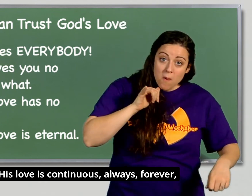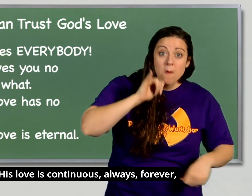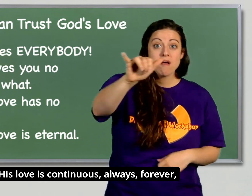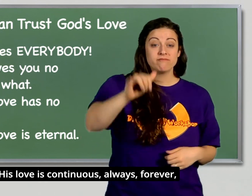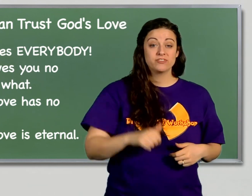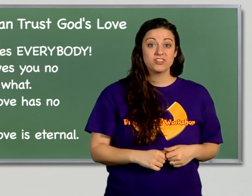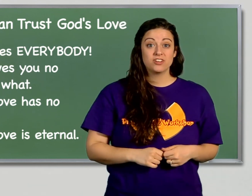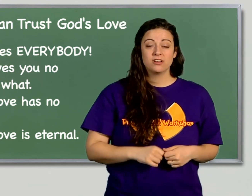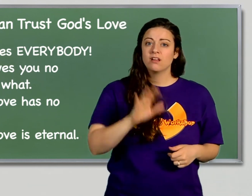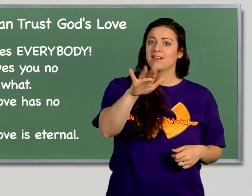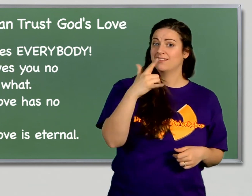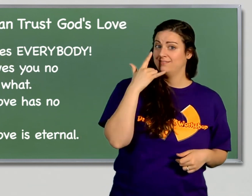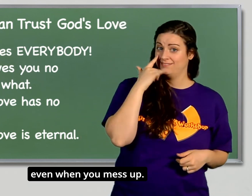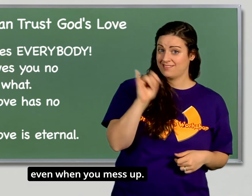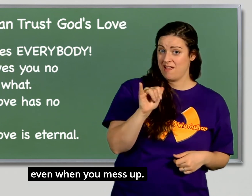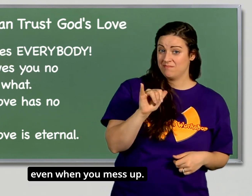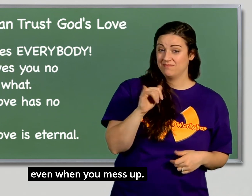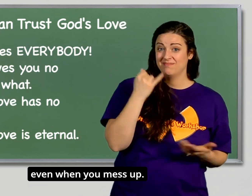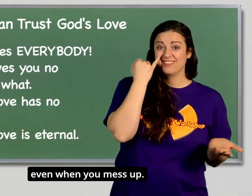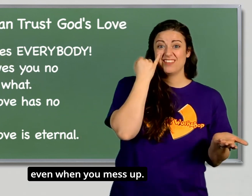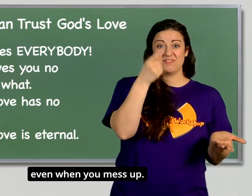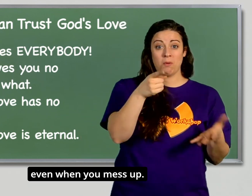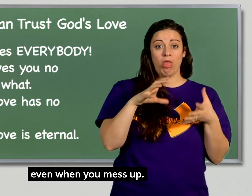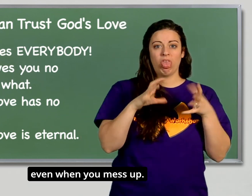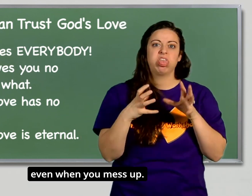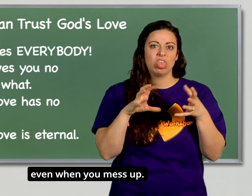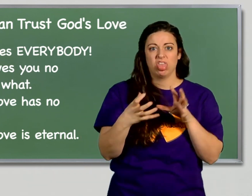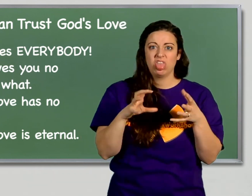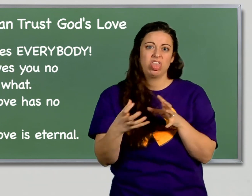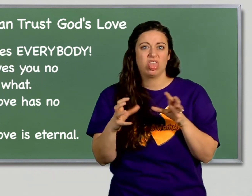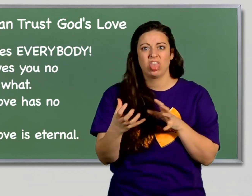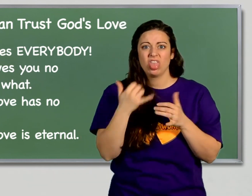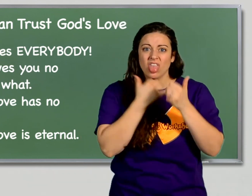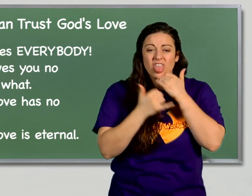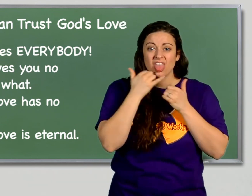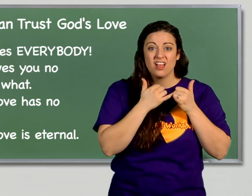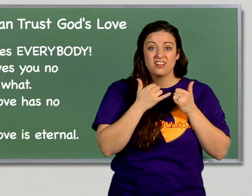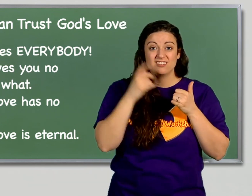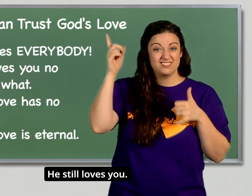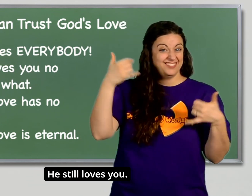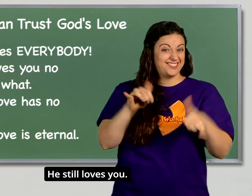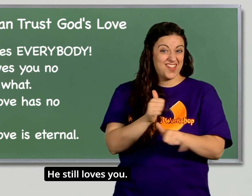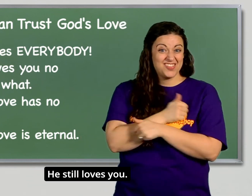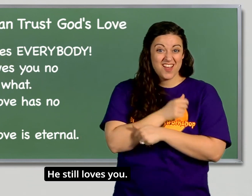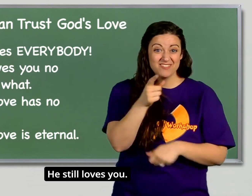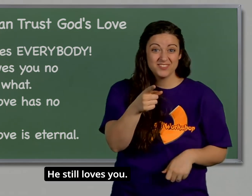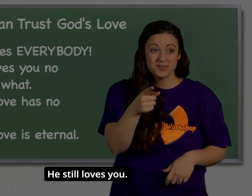Even when you mess up He still loves you you you.